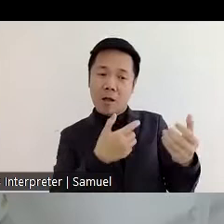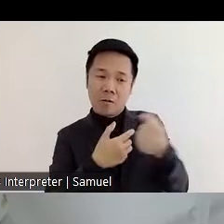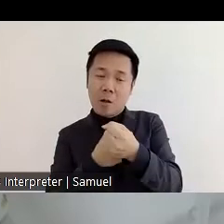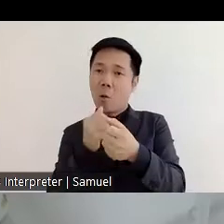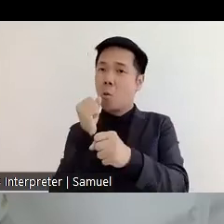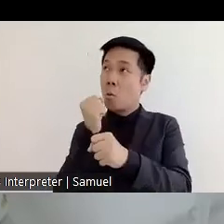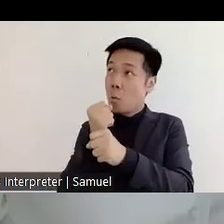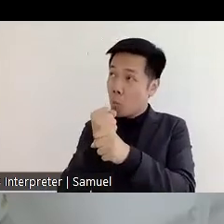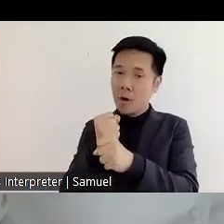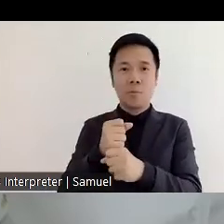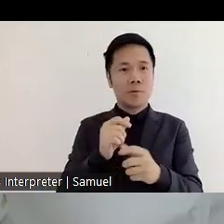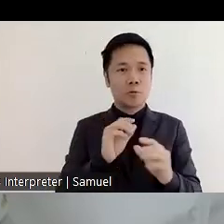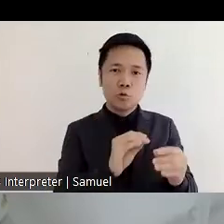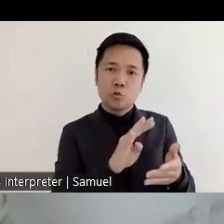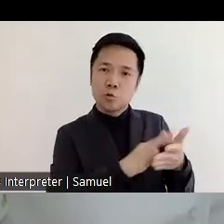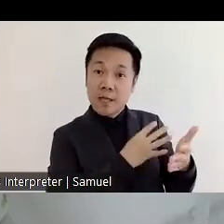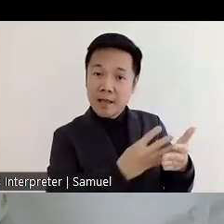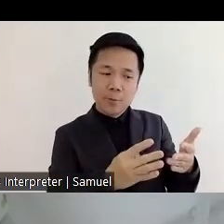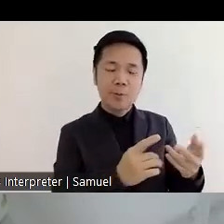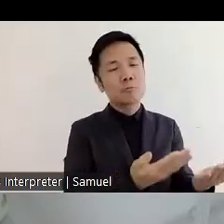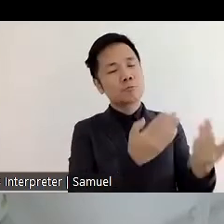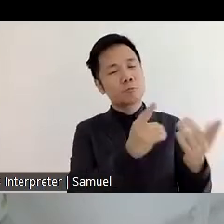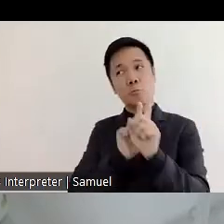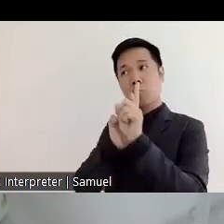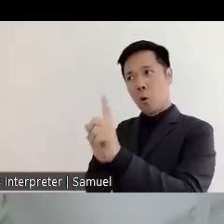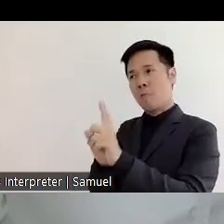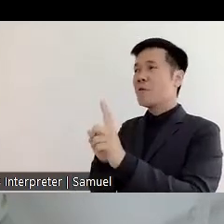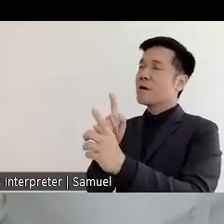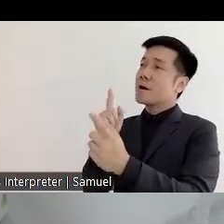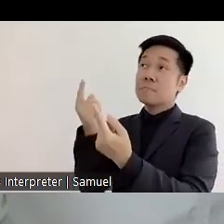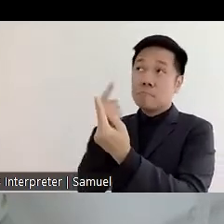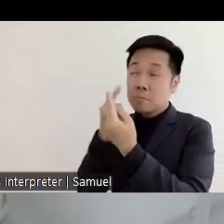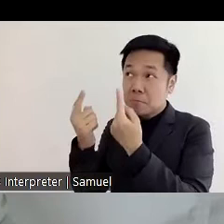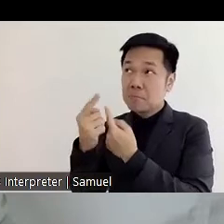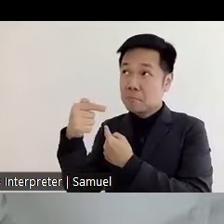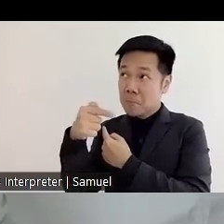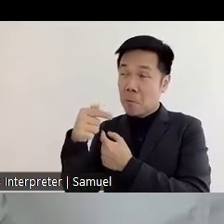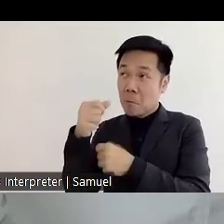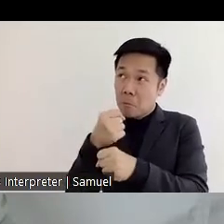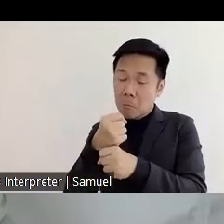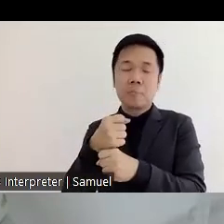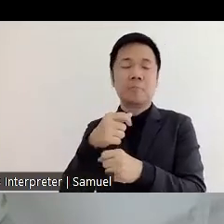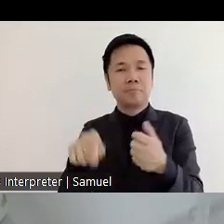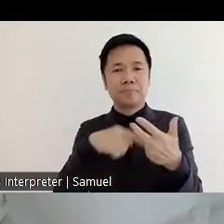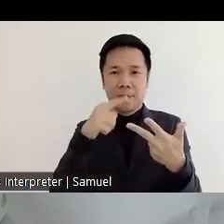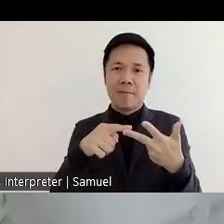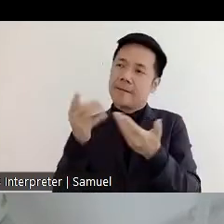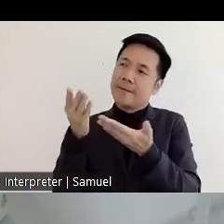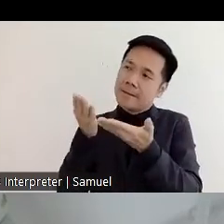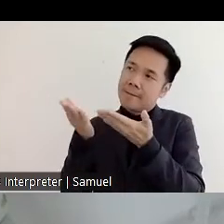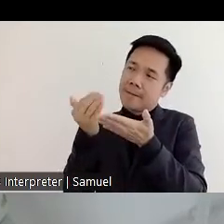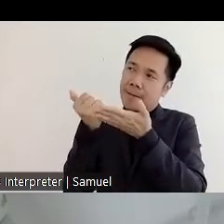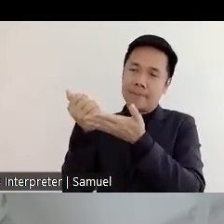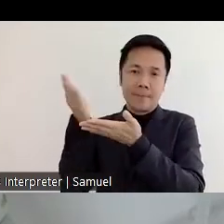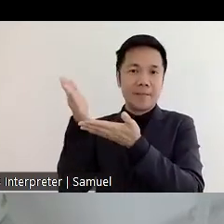language we help them with the interviews and at the same time we do many services to these companies these would be